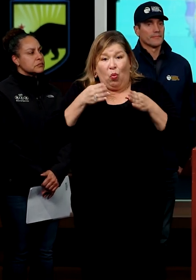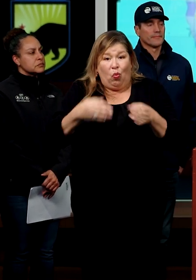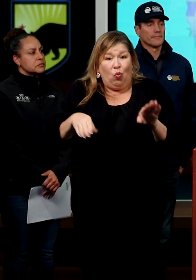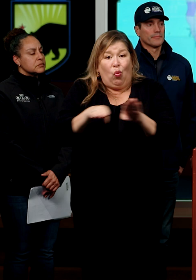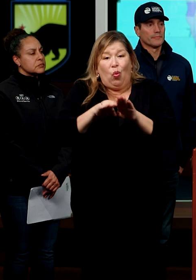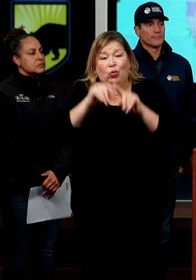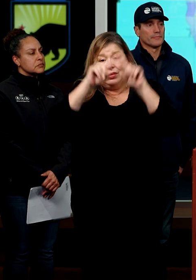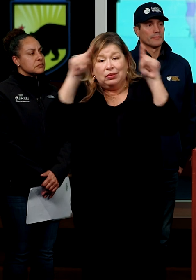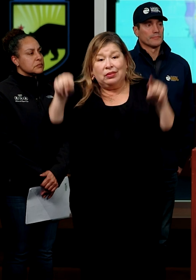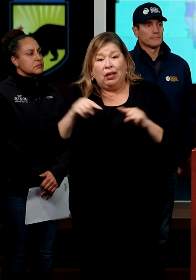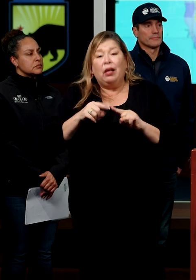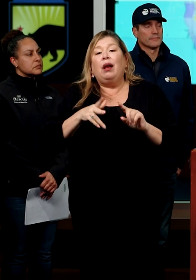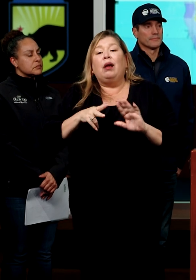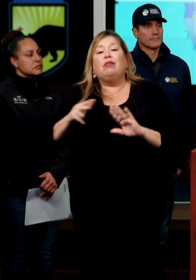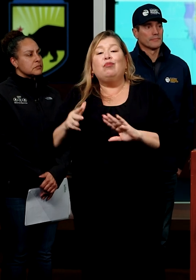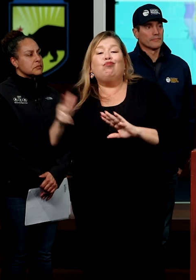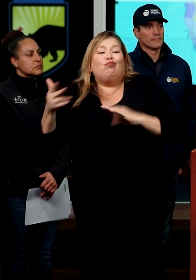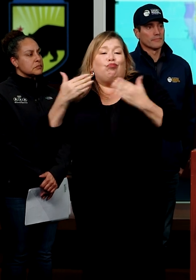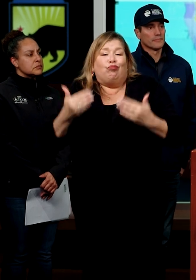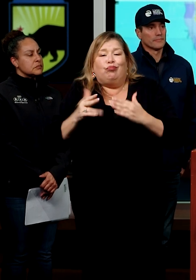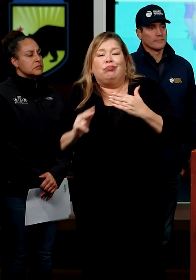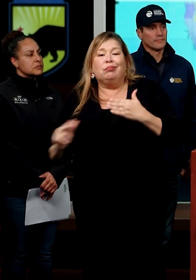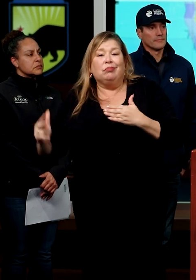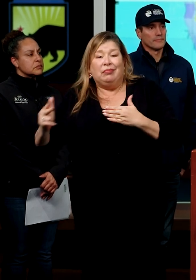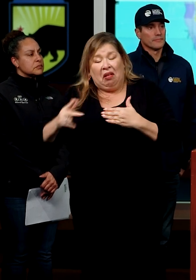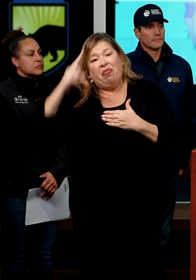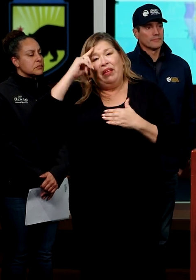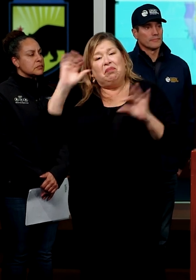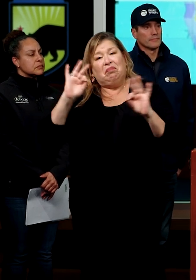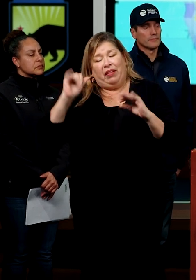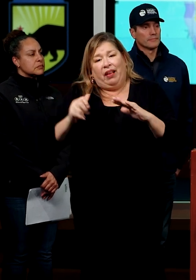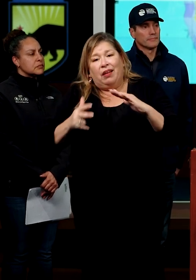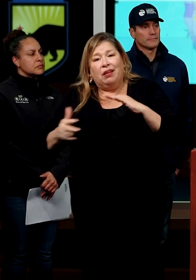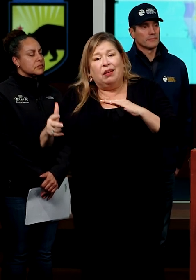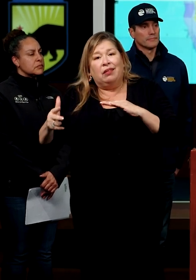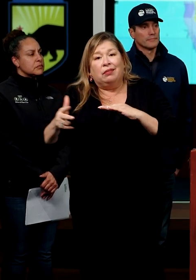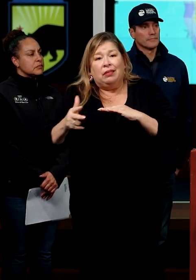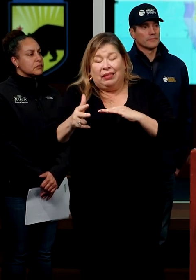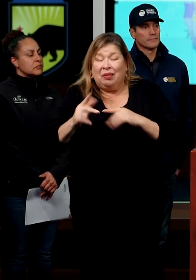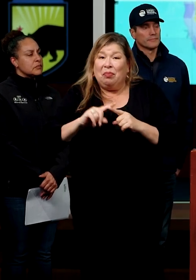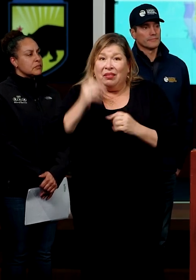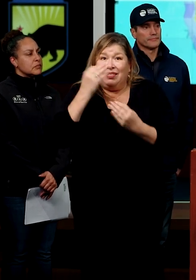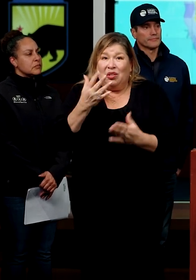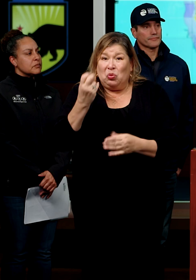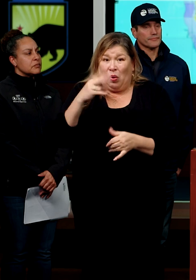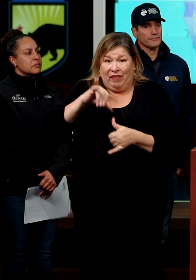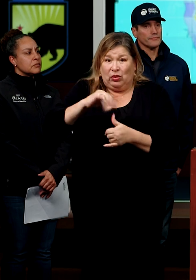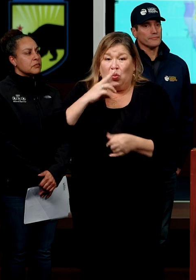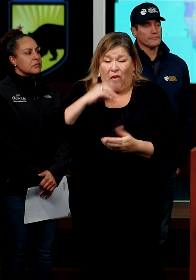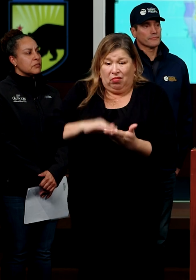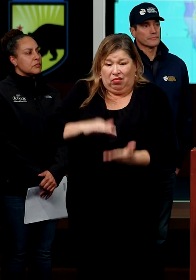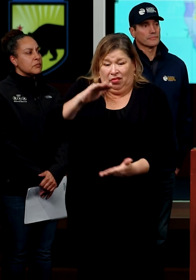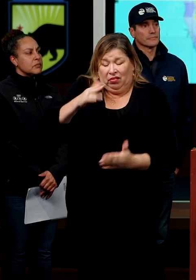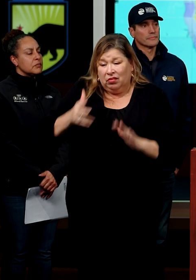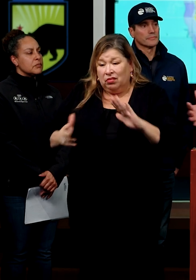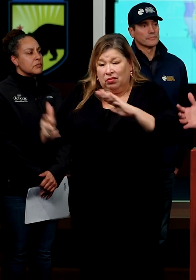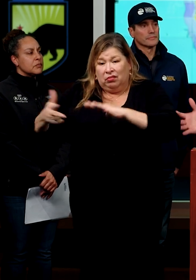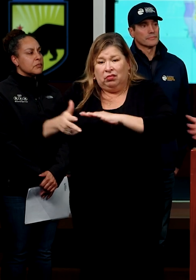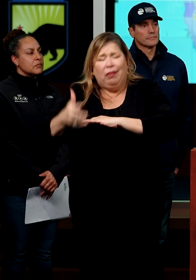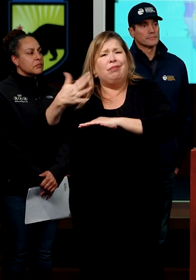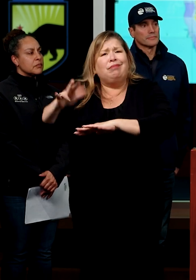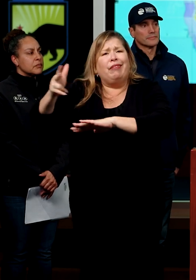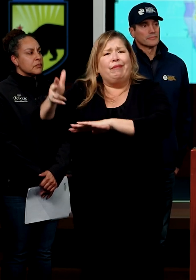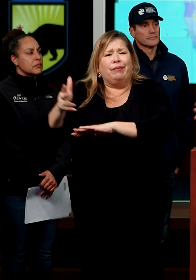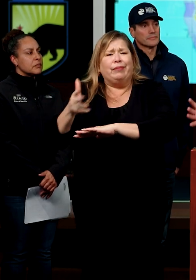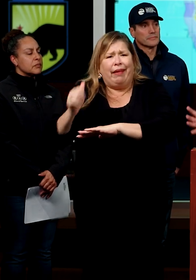signs and they're entering waters that they think they can traverse. And like the director mentioned in 12 inches of water, your vehicle will start to float. You add to that a